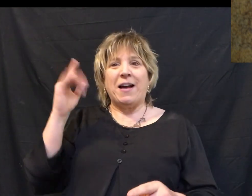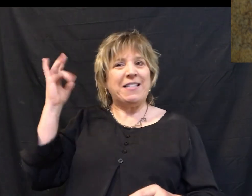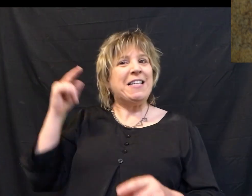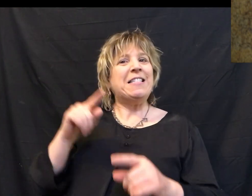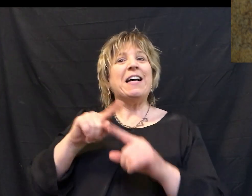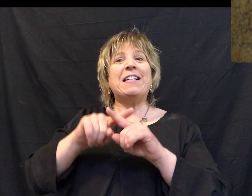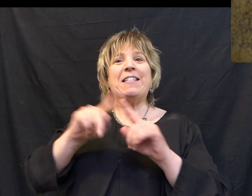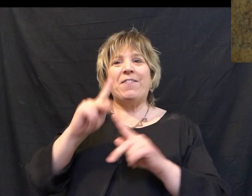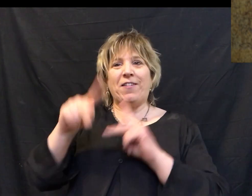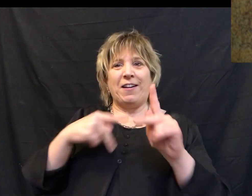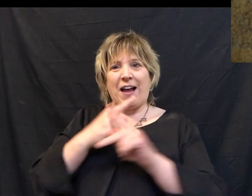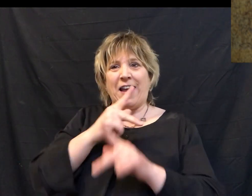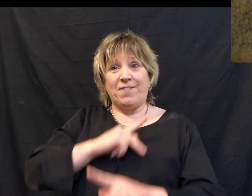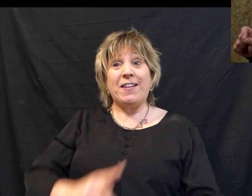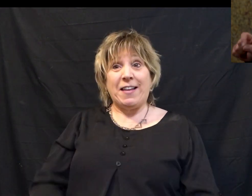kind of king.